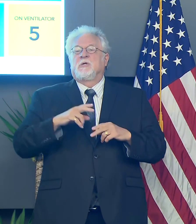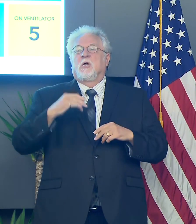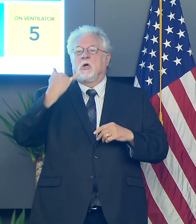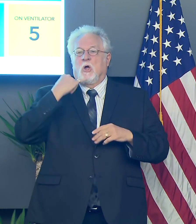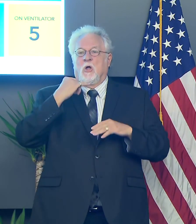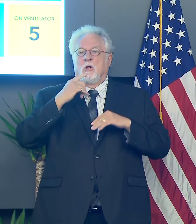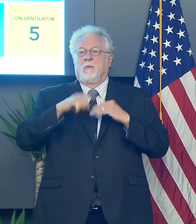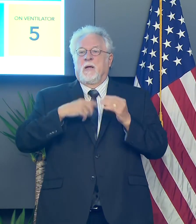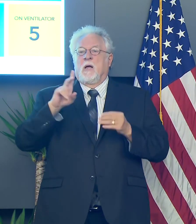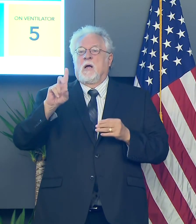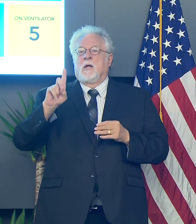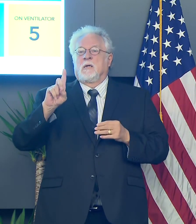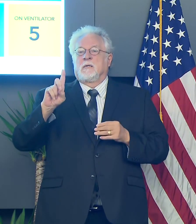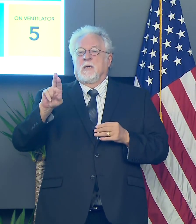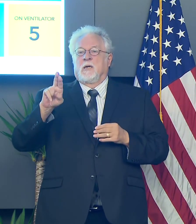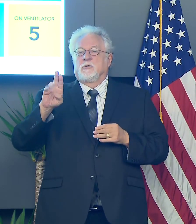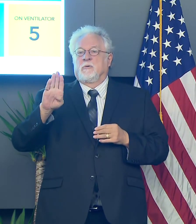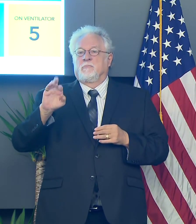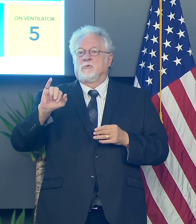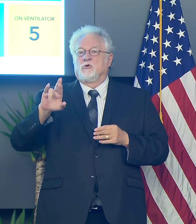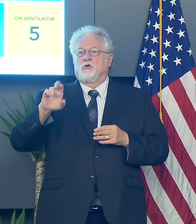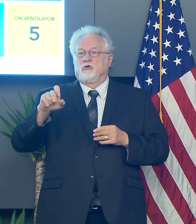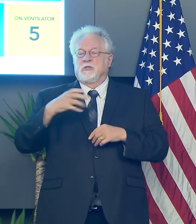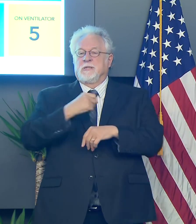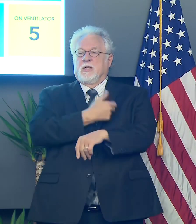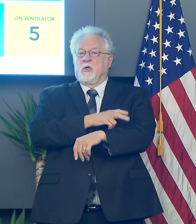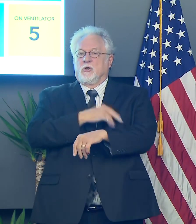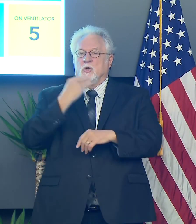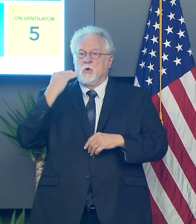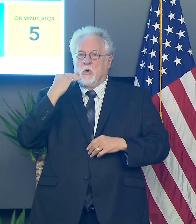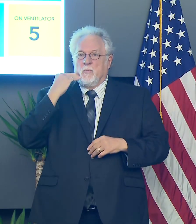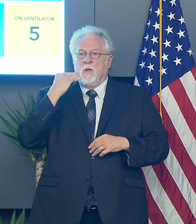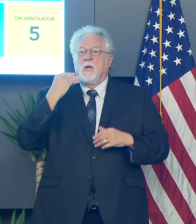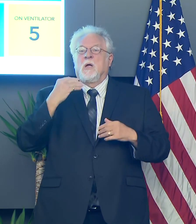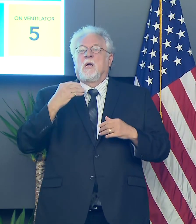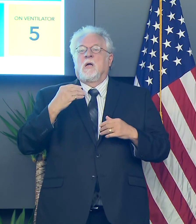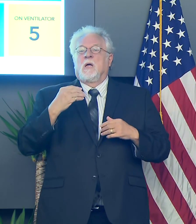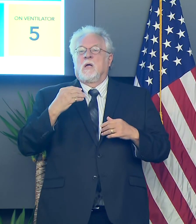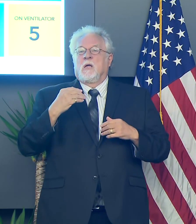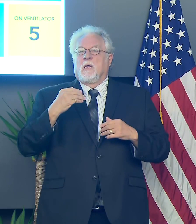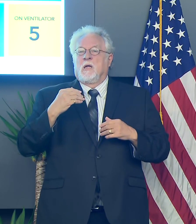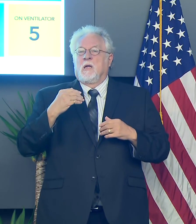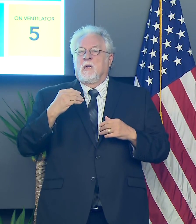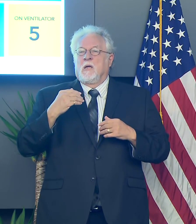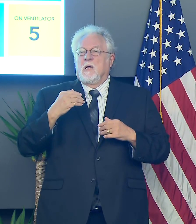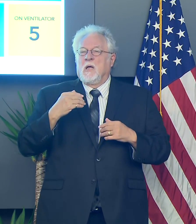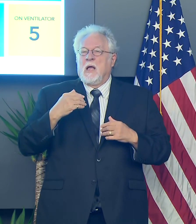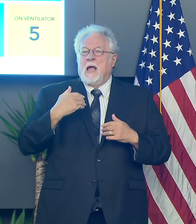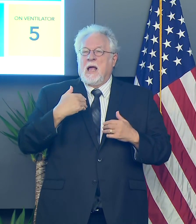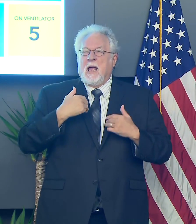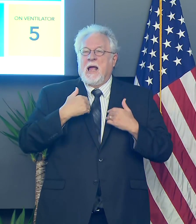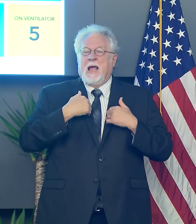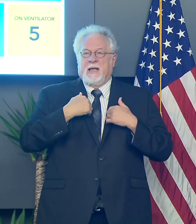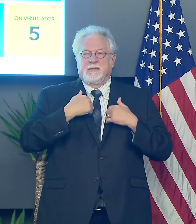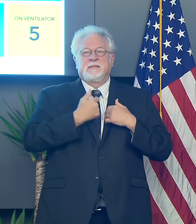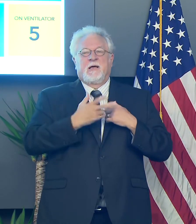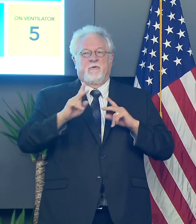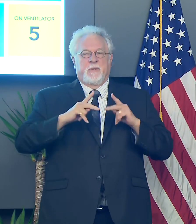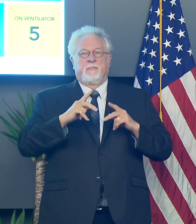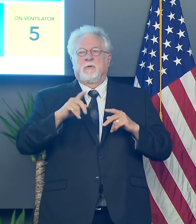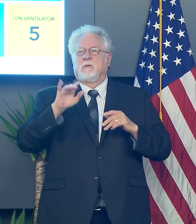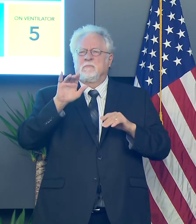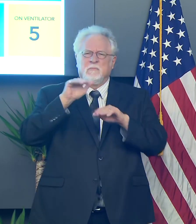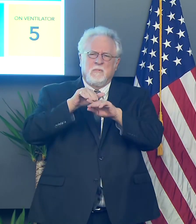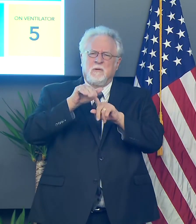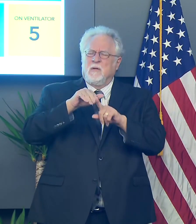vice president about nursing homes. Um, you know, recently in the past couple of weeks, we've had a lot of viewers start reaching out and just asking they haven't seen their loved ones in nursing homes